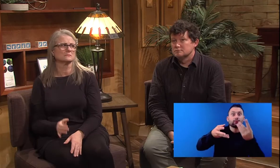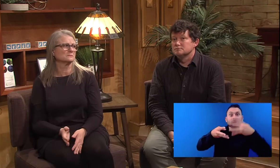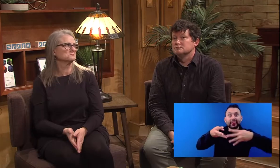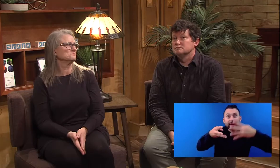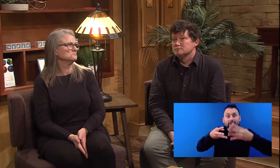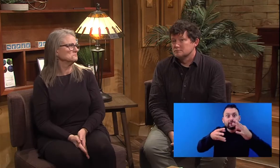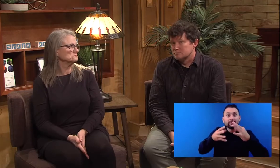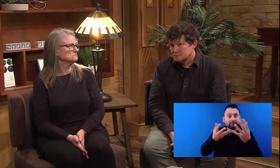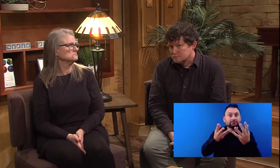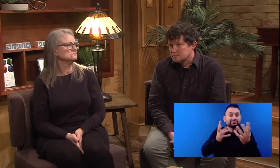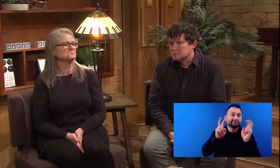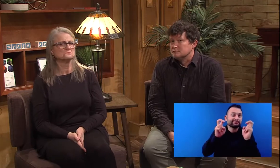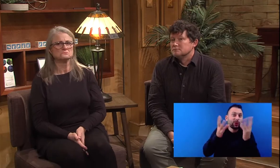Nancy. see.